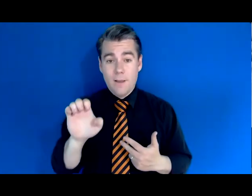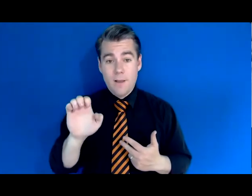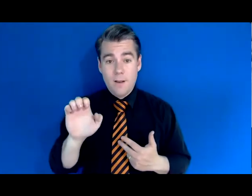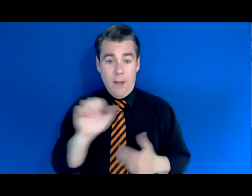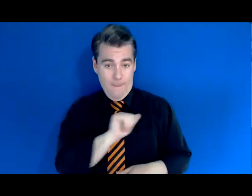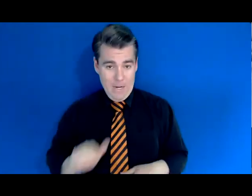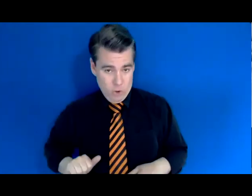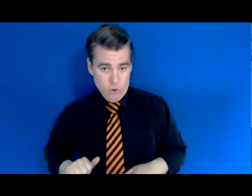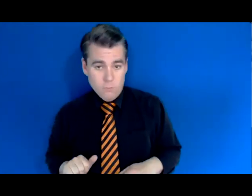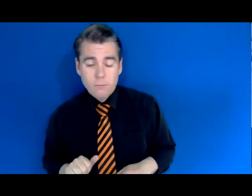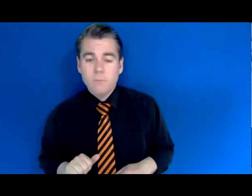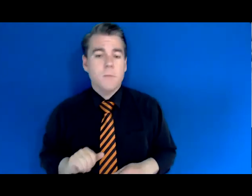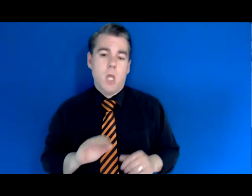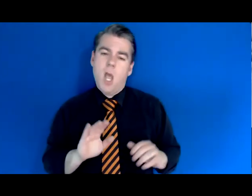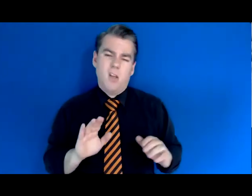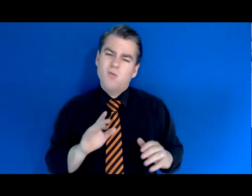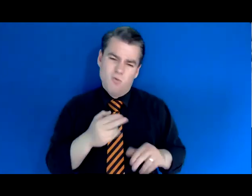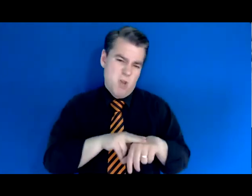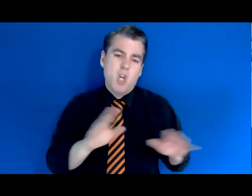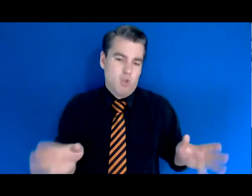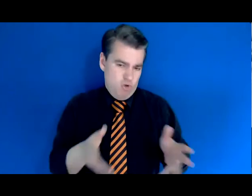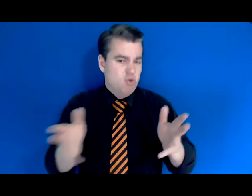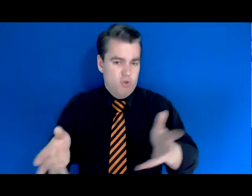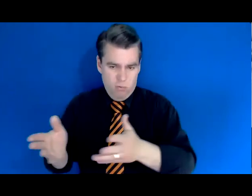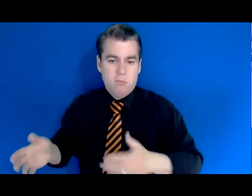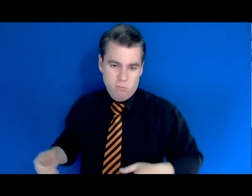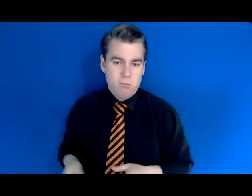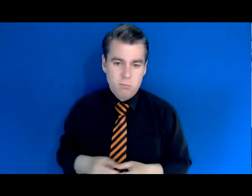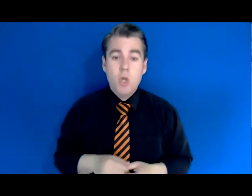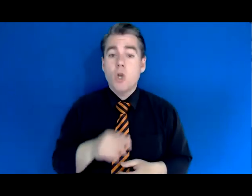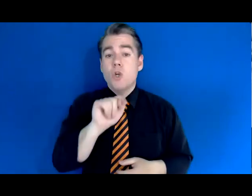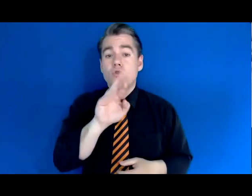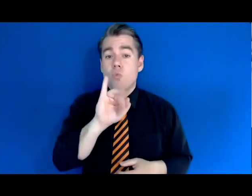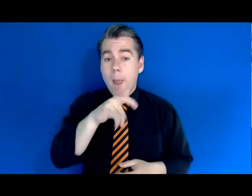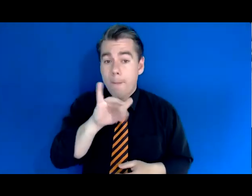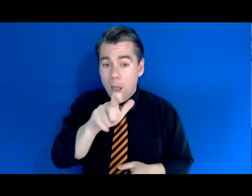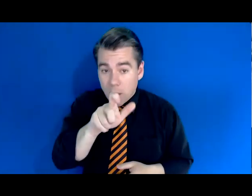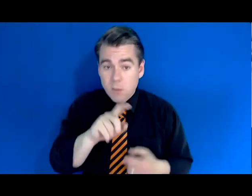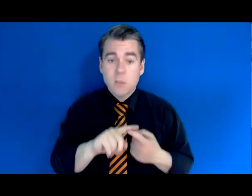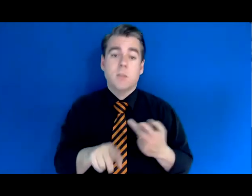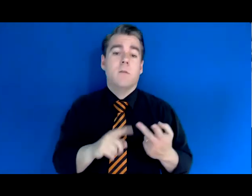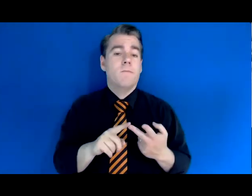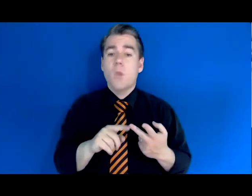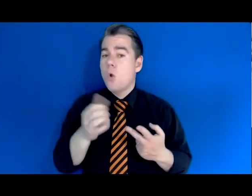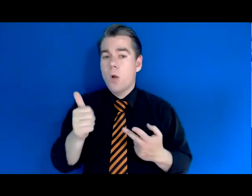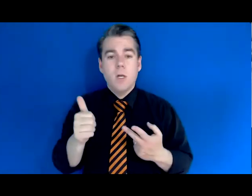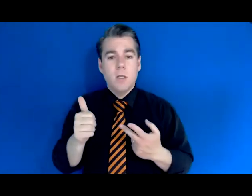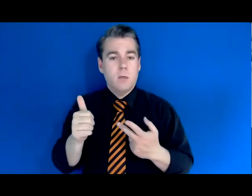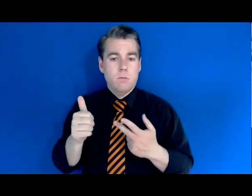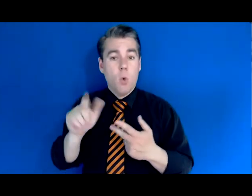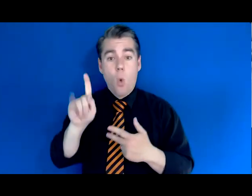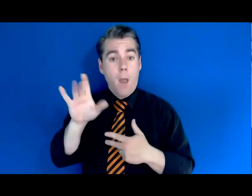almost every person who wants to try the triplex or anything over a hundred PV.